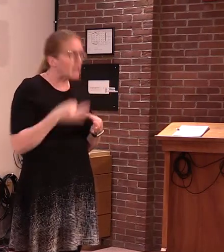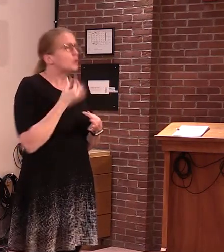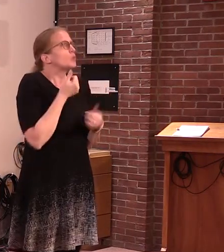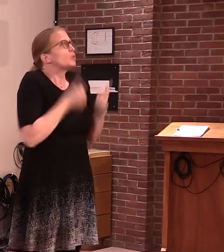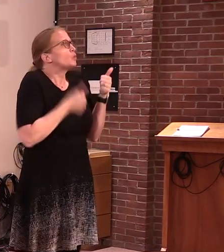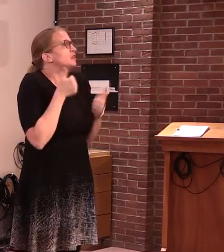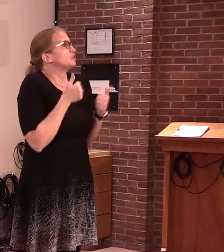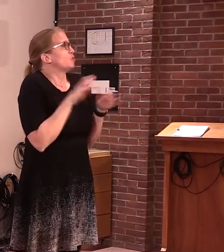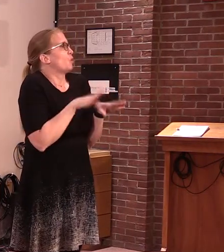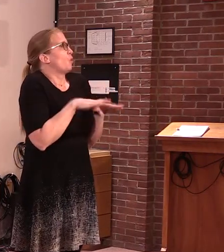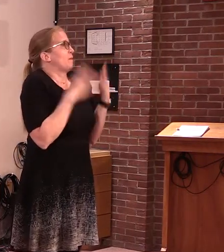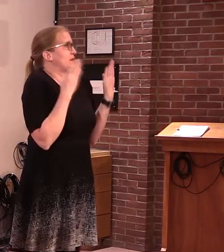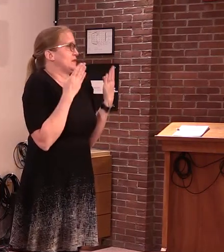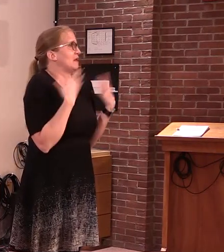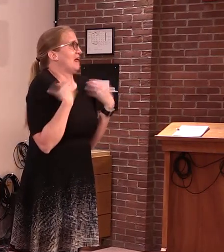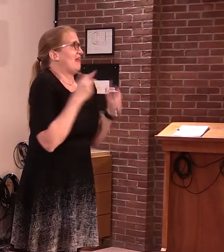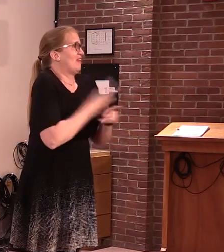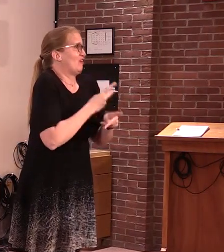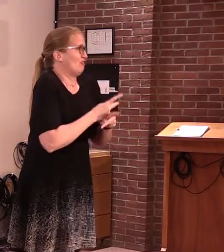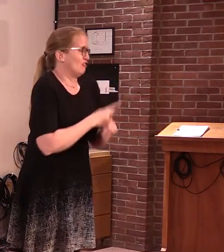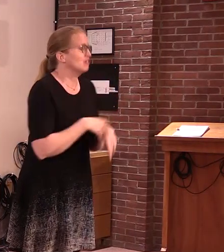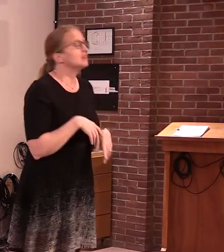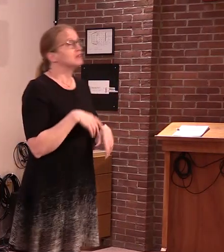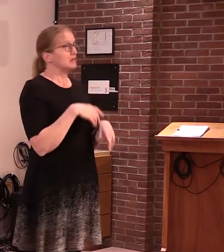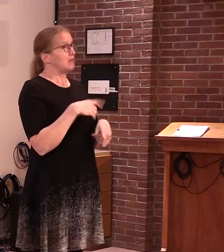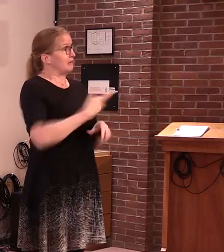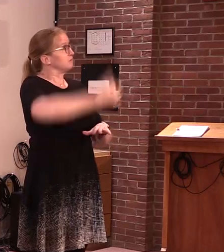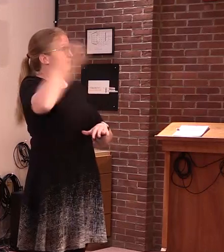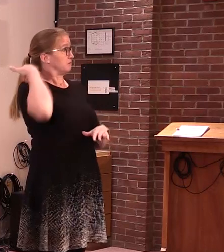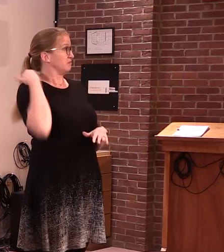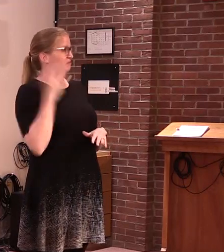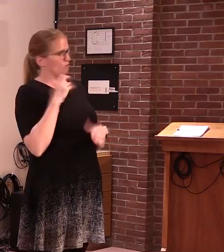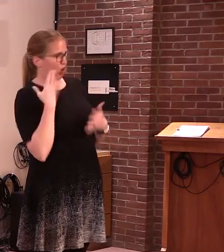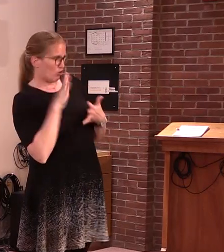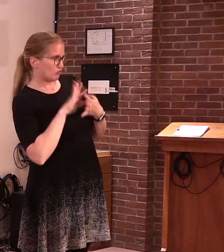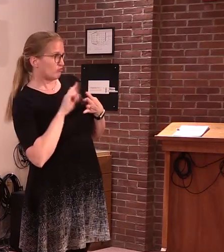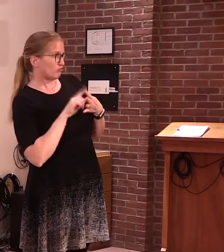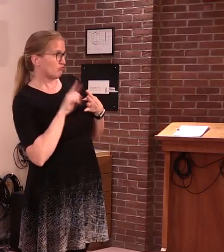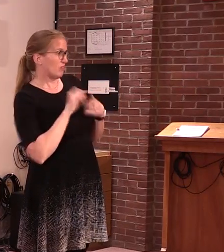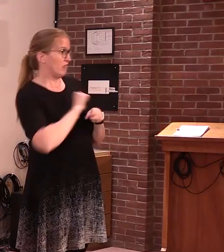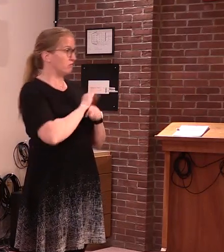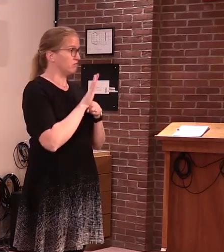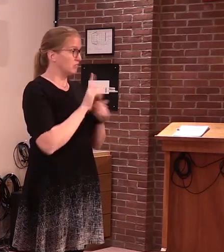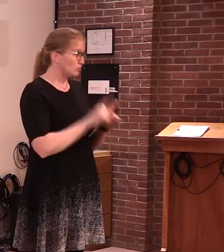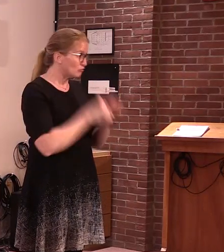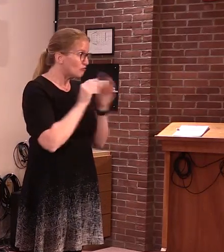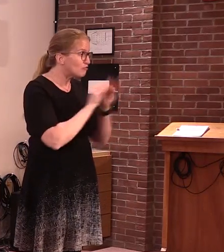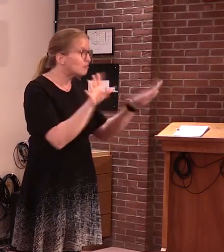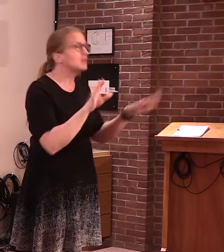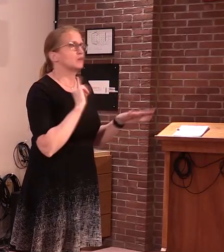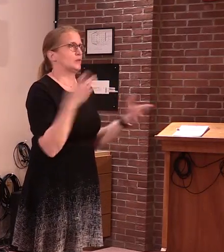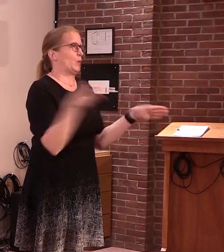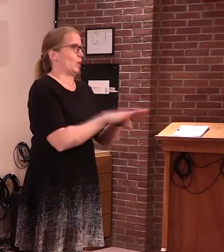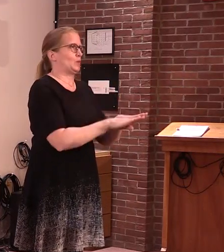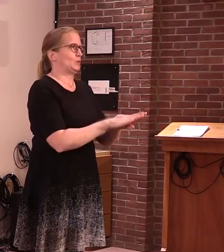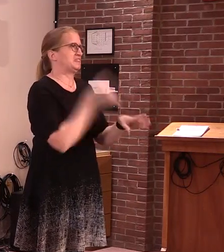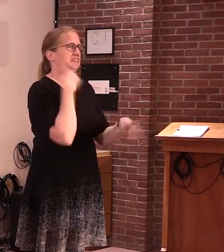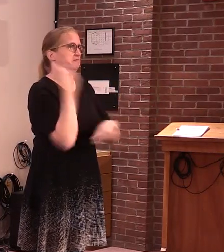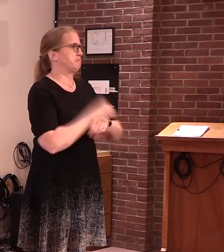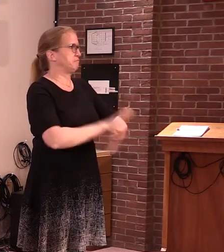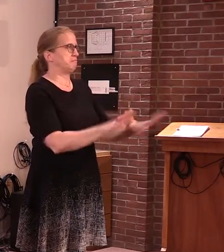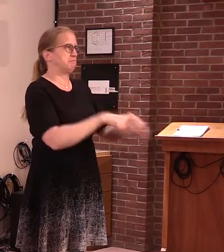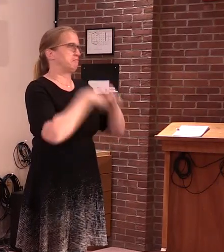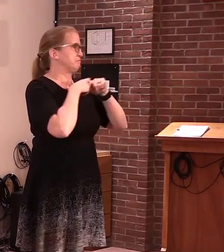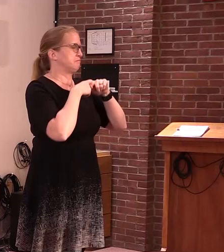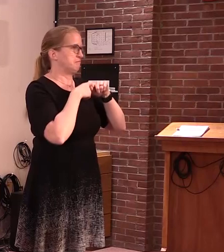Vermont that were discontinued at the outset of the COVID-19 virus impacting, that were impacting